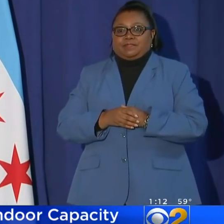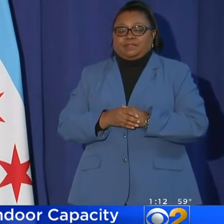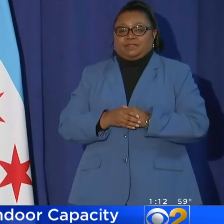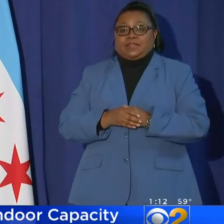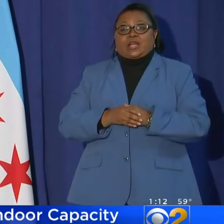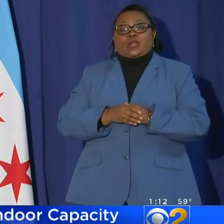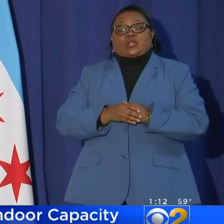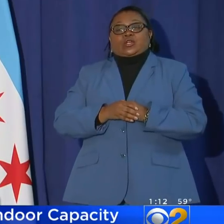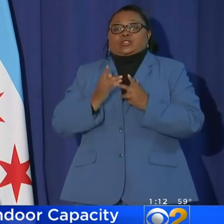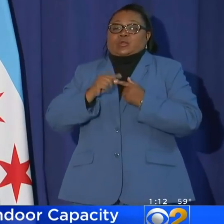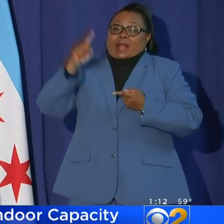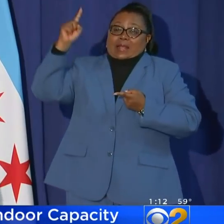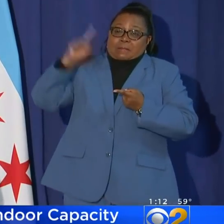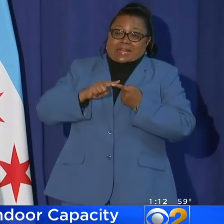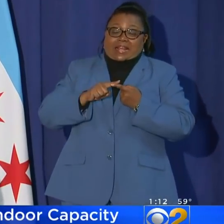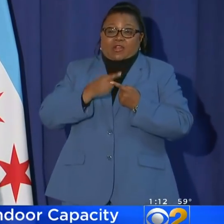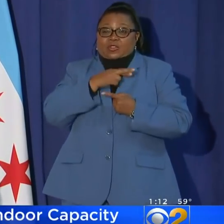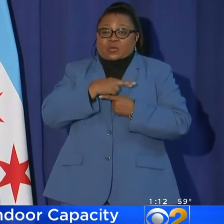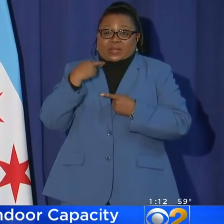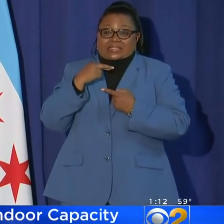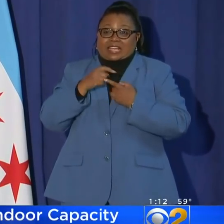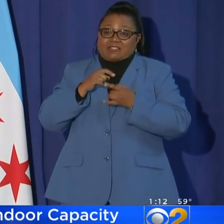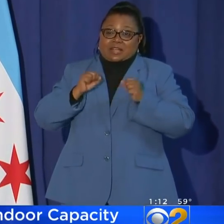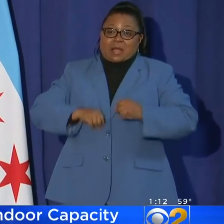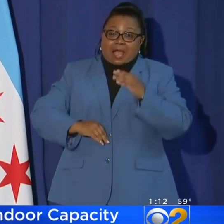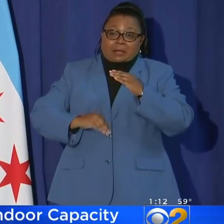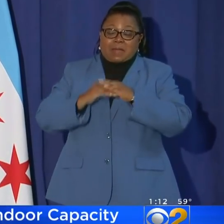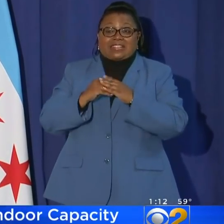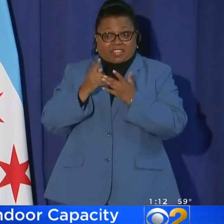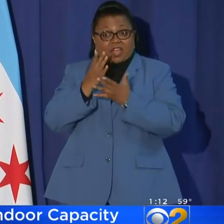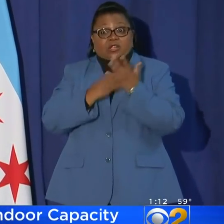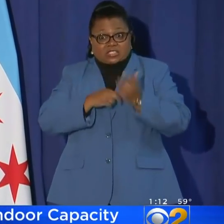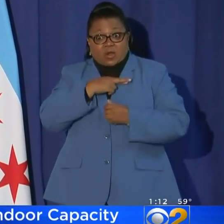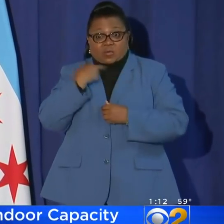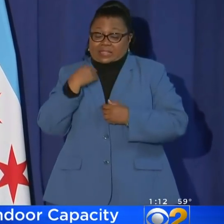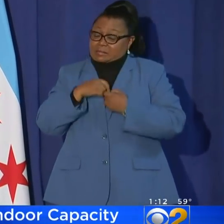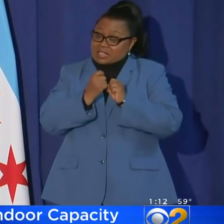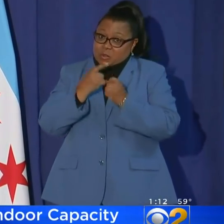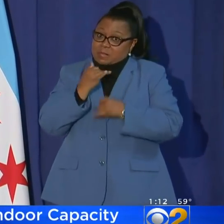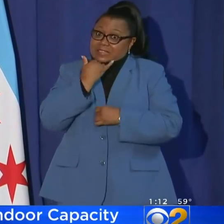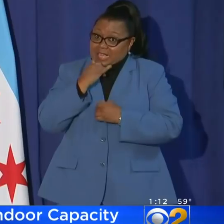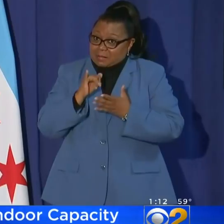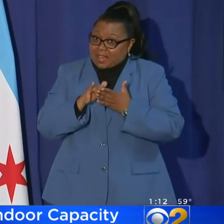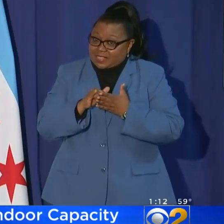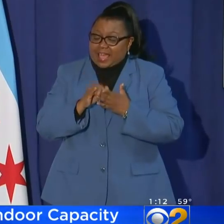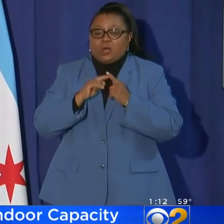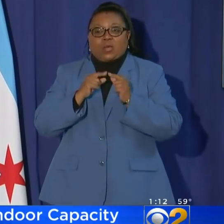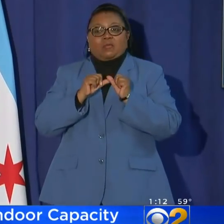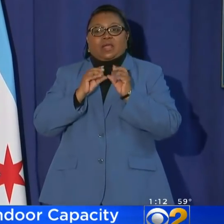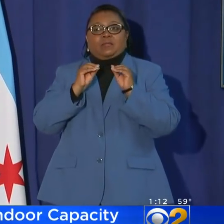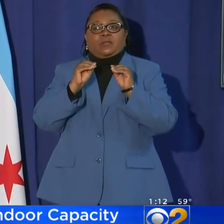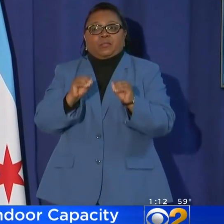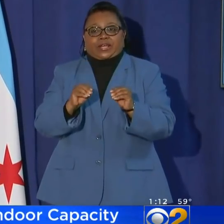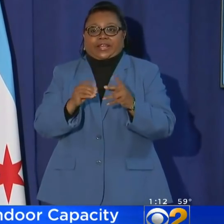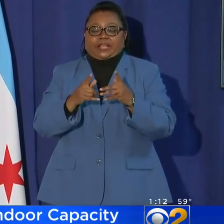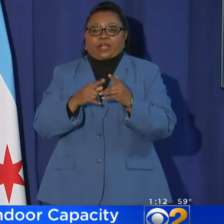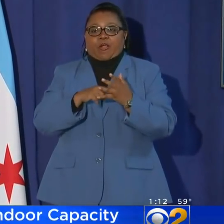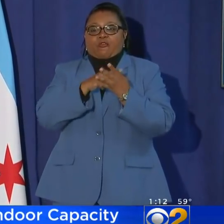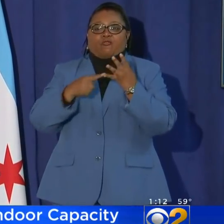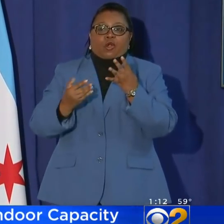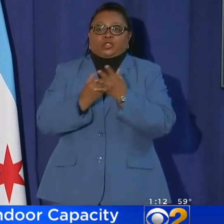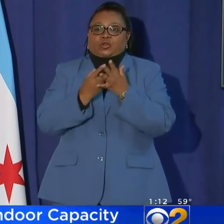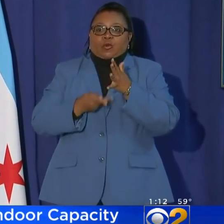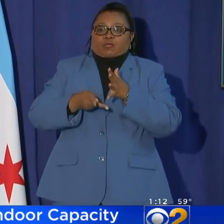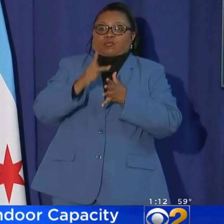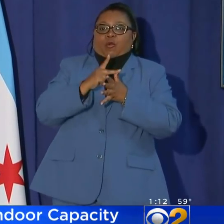To mitigate the risks that come with increased capacity, and there are risks, make no mistake about it, we will be putting four new